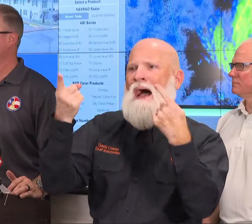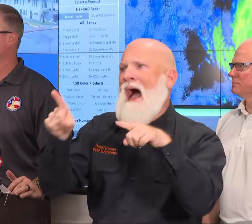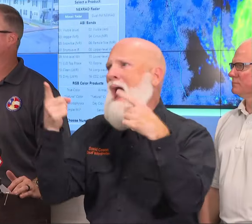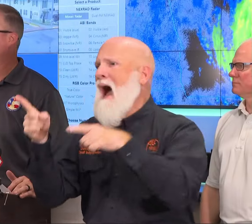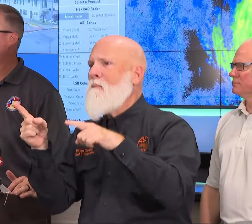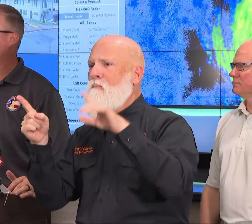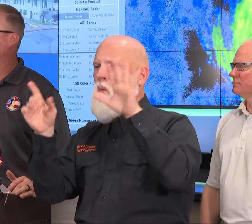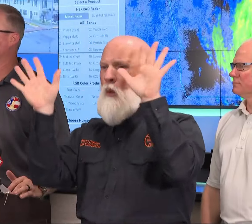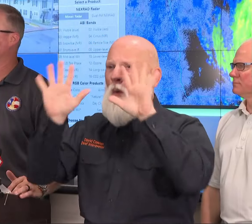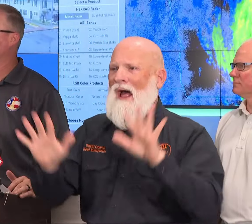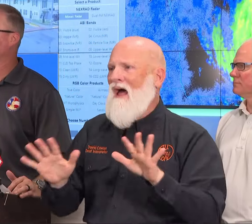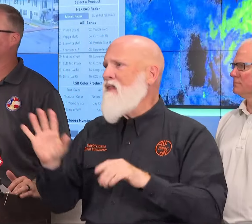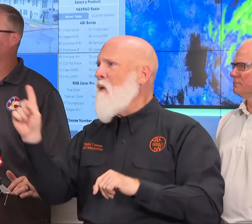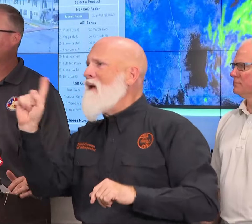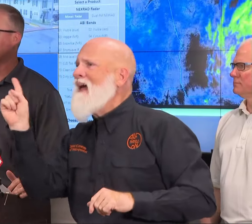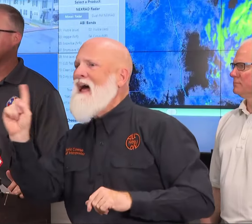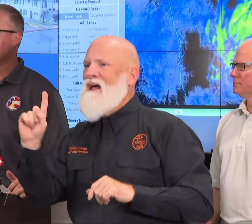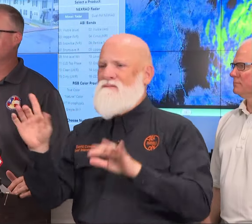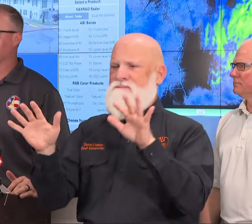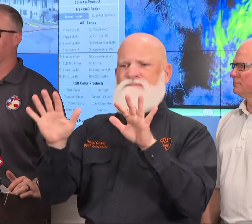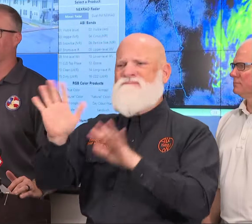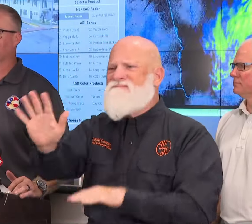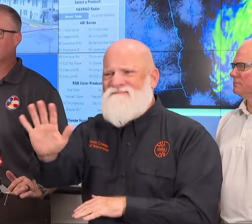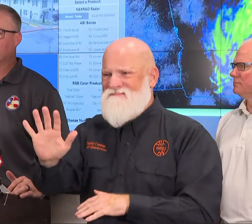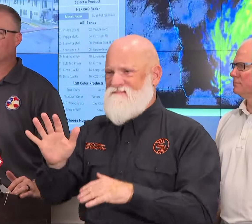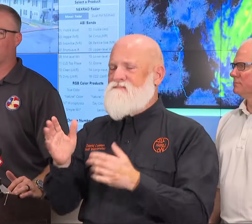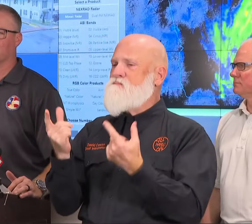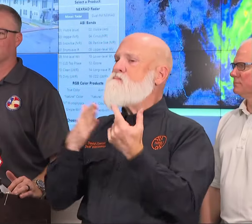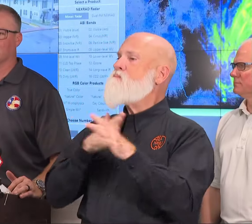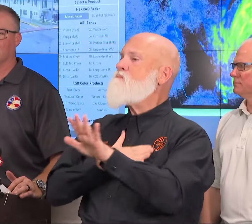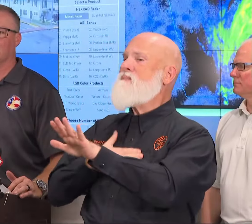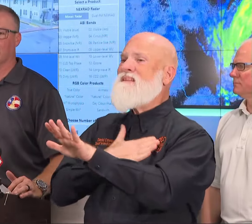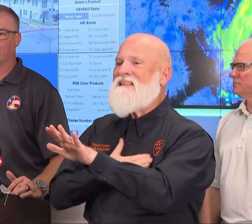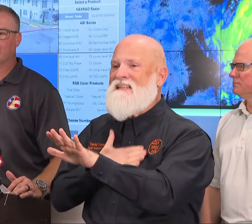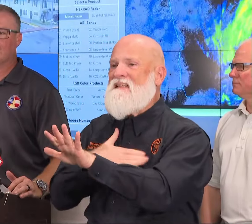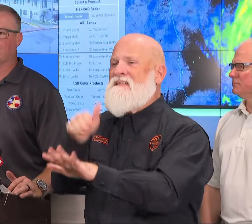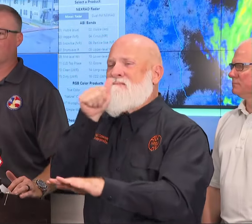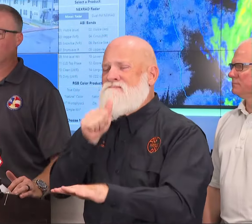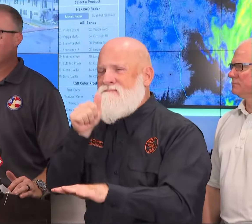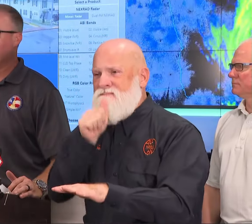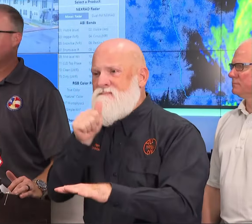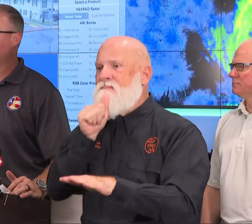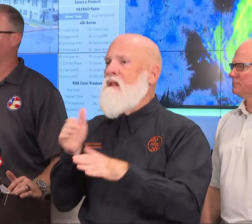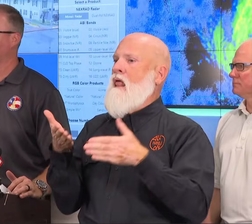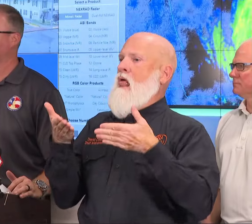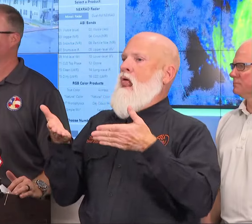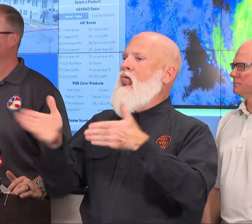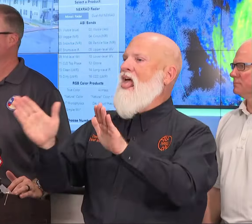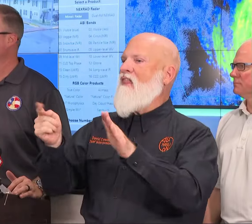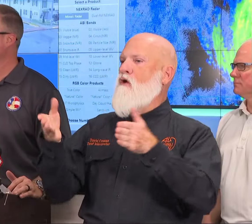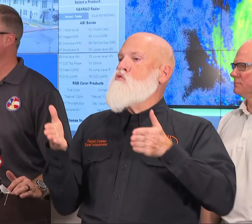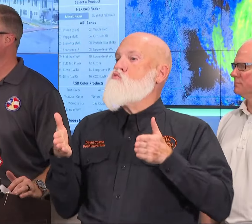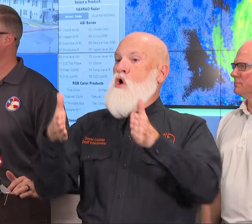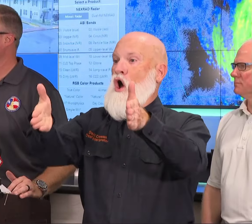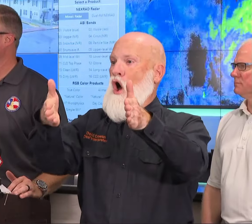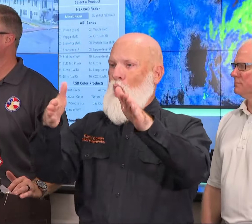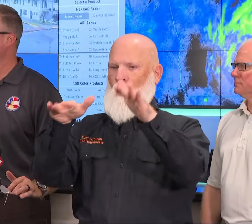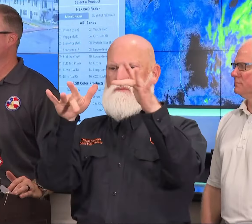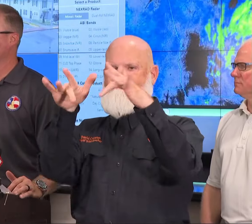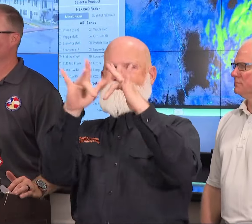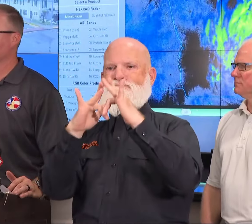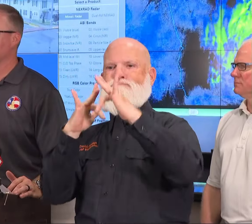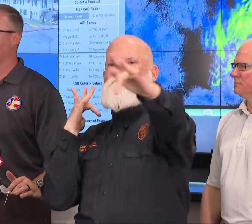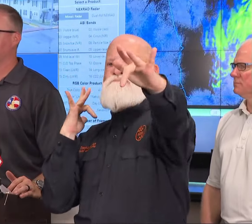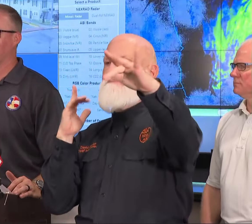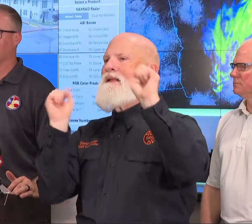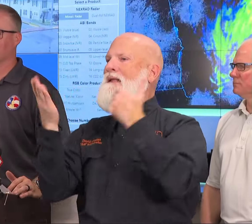I understand that but the more we can keep the roads clear so that our emergency responders can get in there the better off we are. And the last thing I'll say